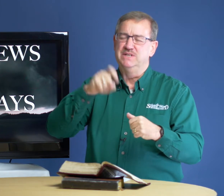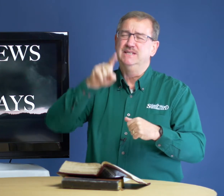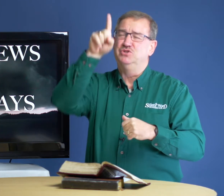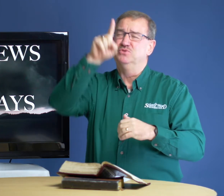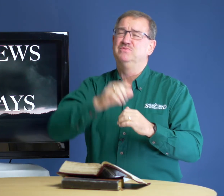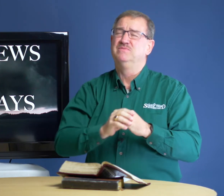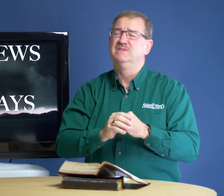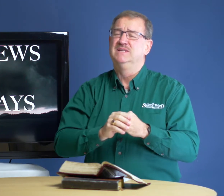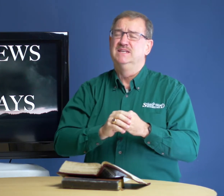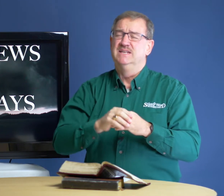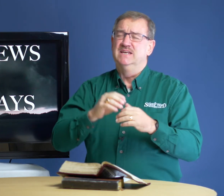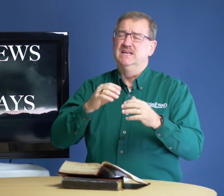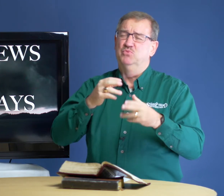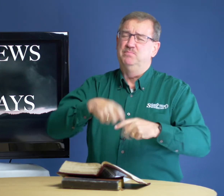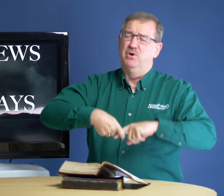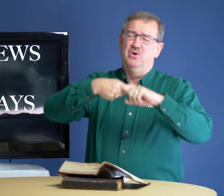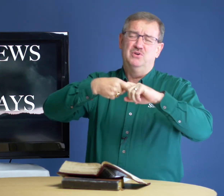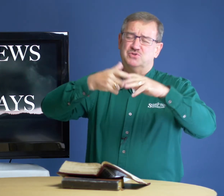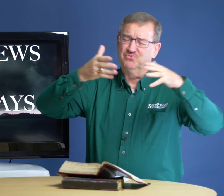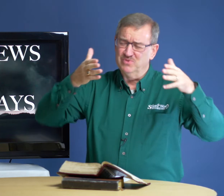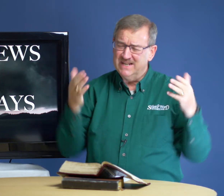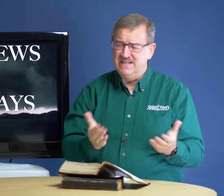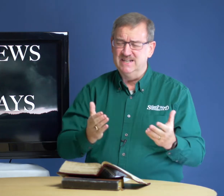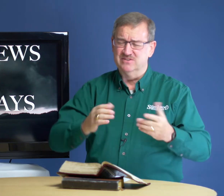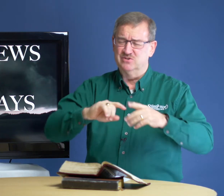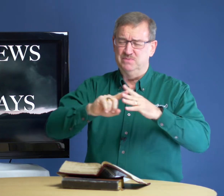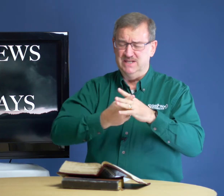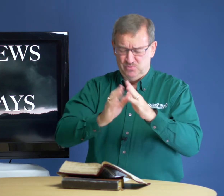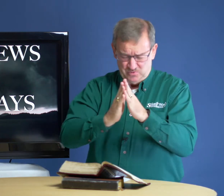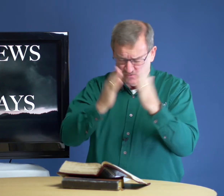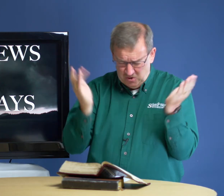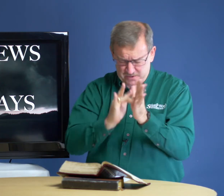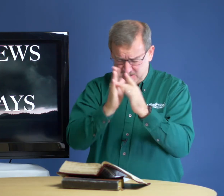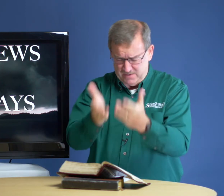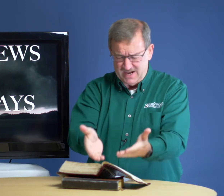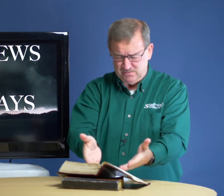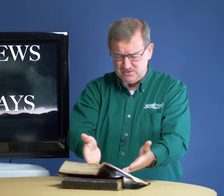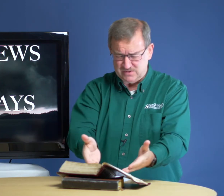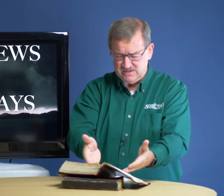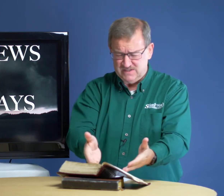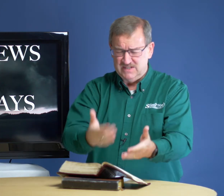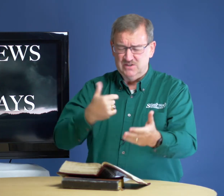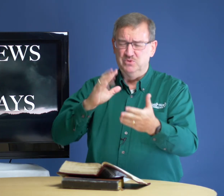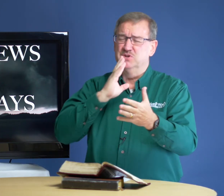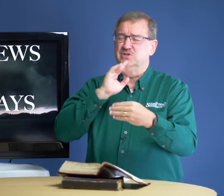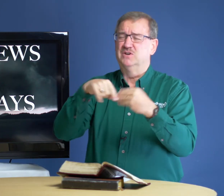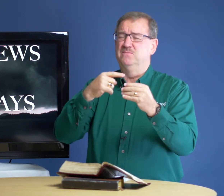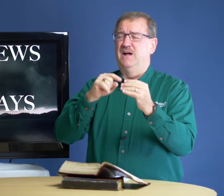need you. And we pause right here to begin. We've opened our Bibles. We want to talk about